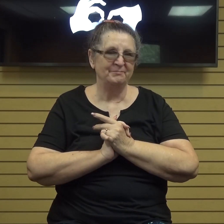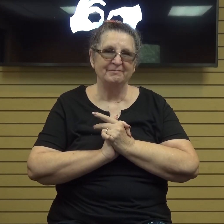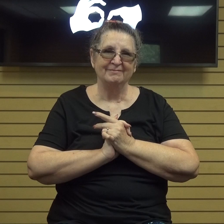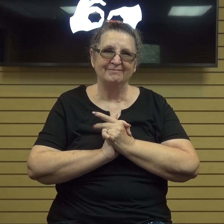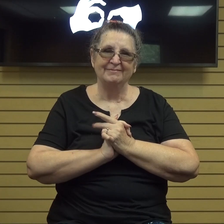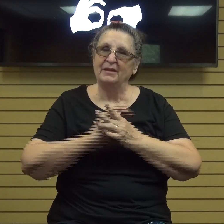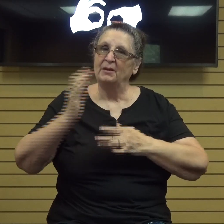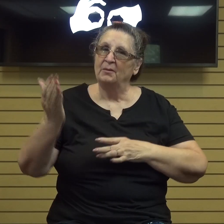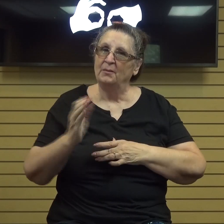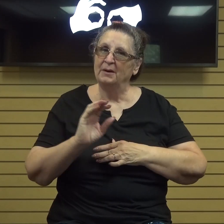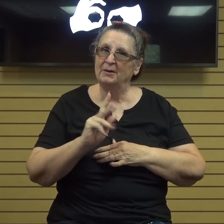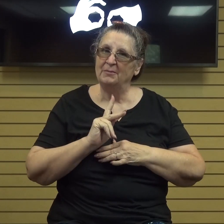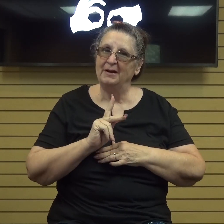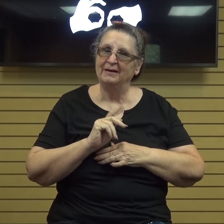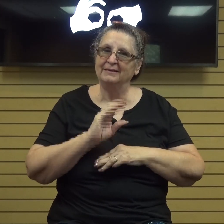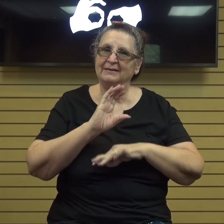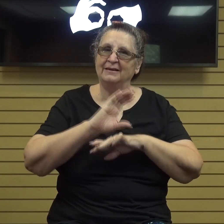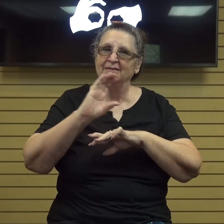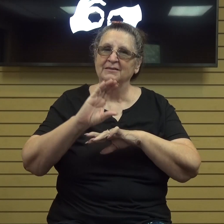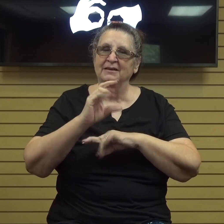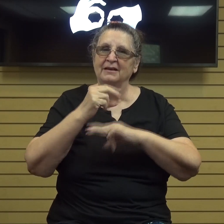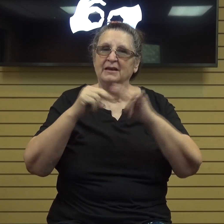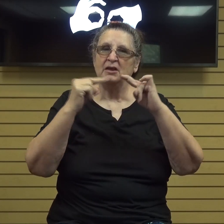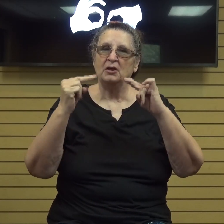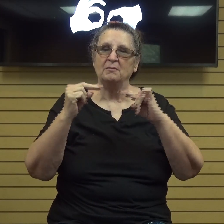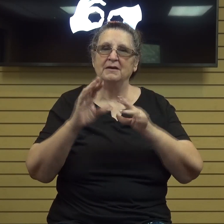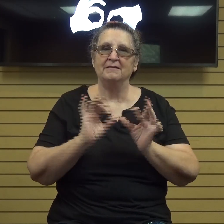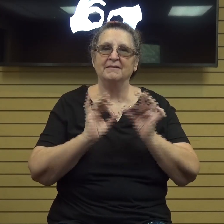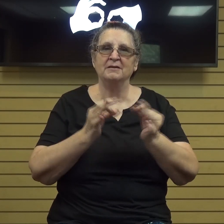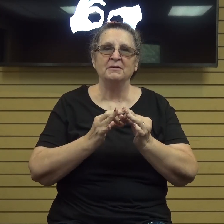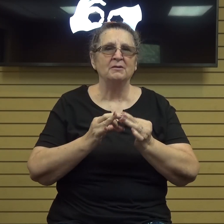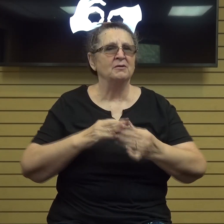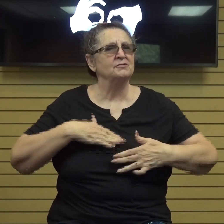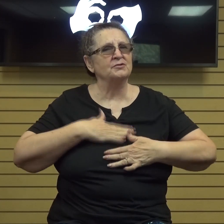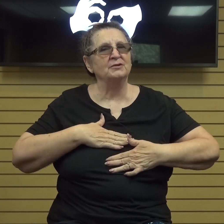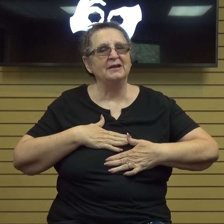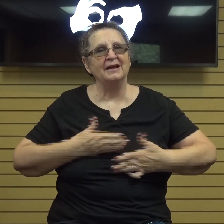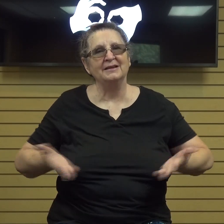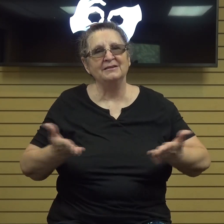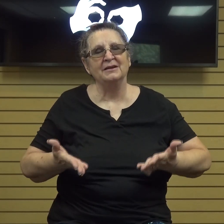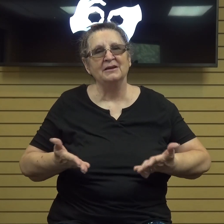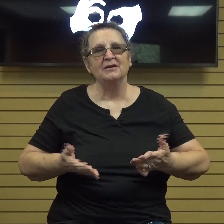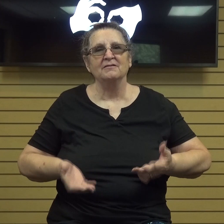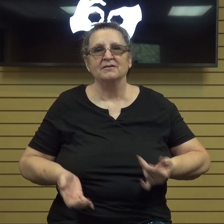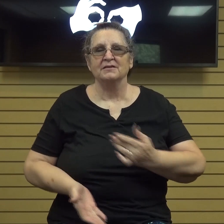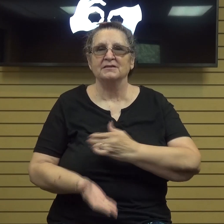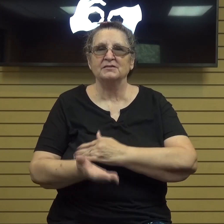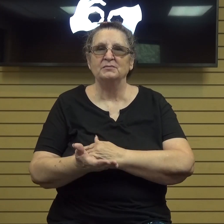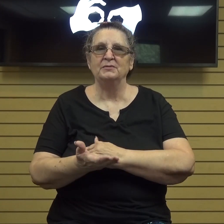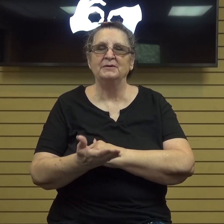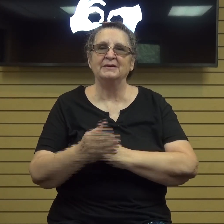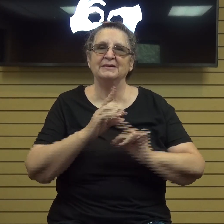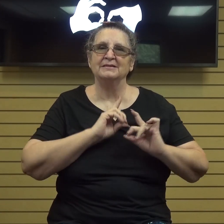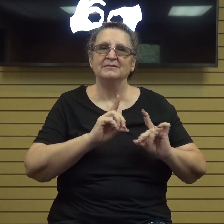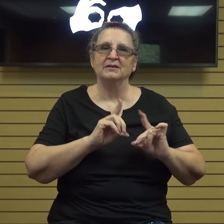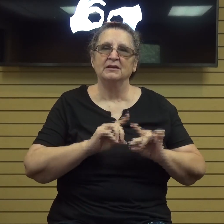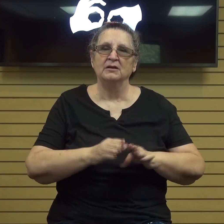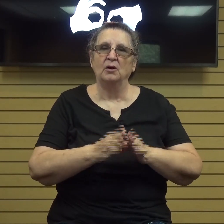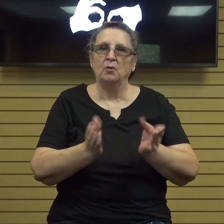welcome back Calvary Chapel Hemet family we're so glad that you can be here for this morning's devotion let's open up in prayer and then we'll jump into the